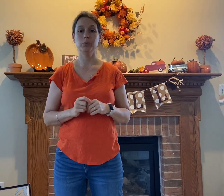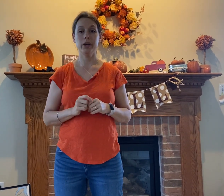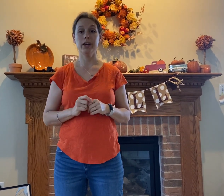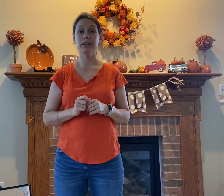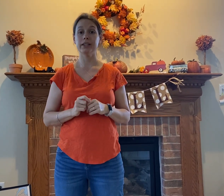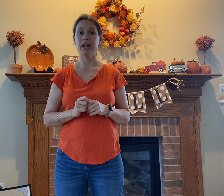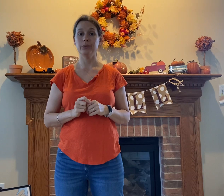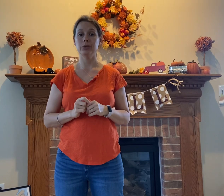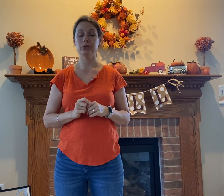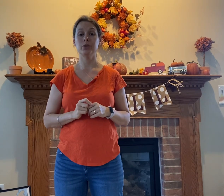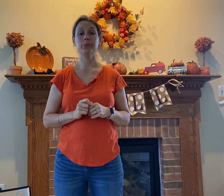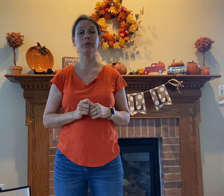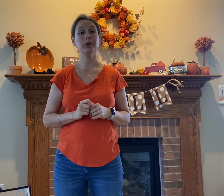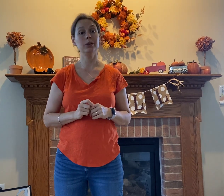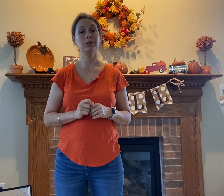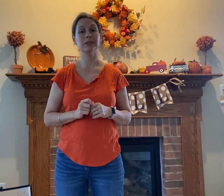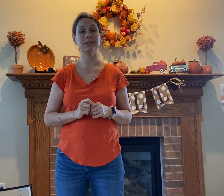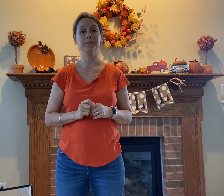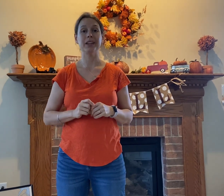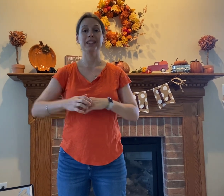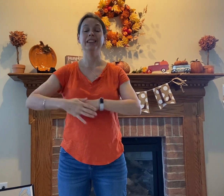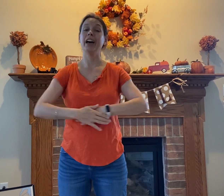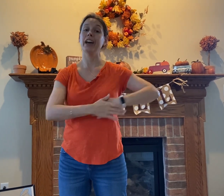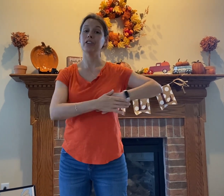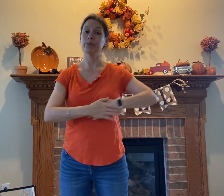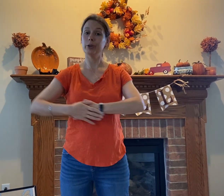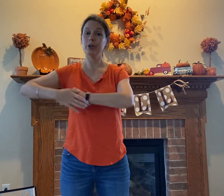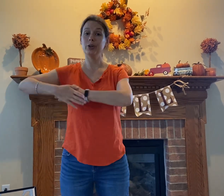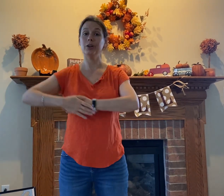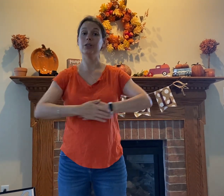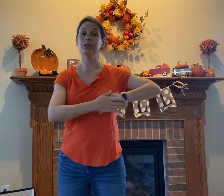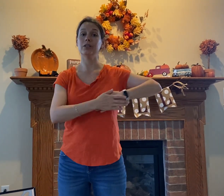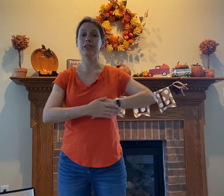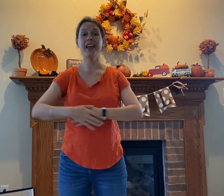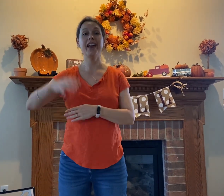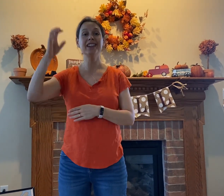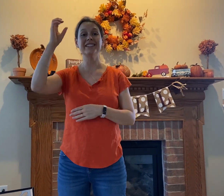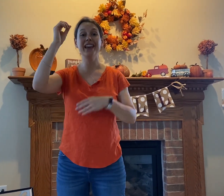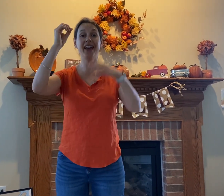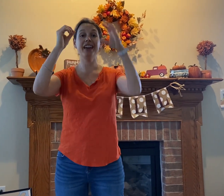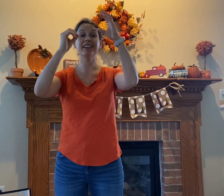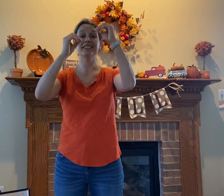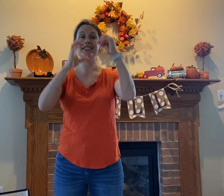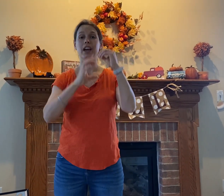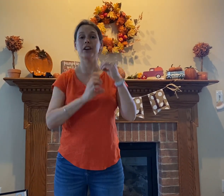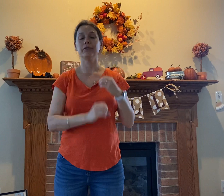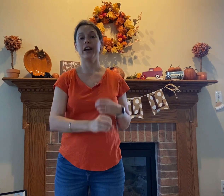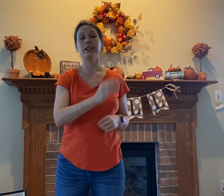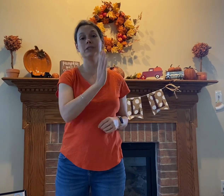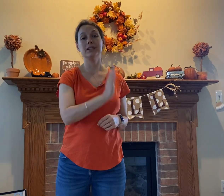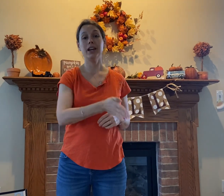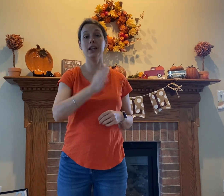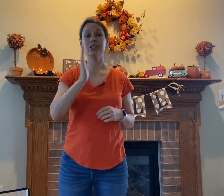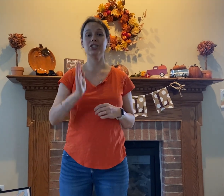ways animals reproduce live birth and eggs fragmentation